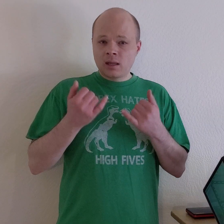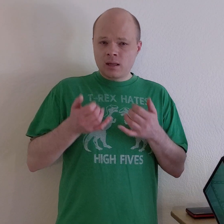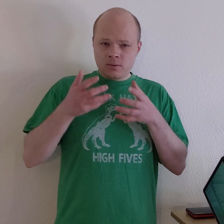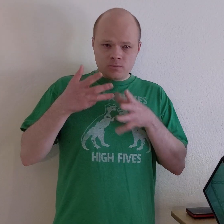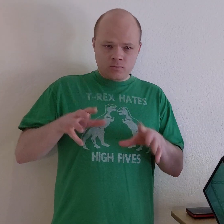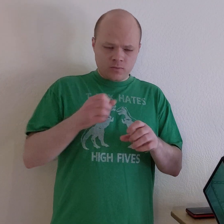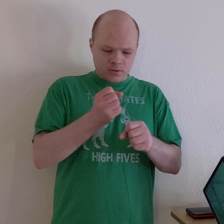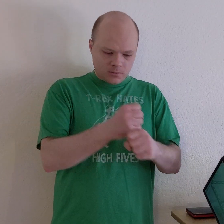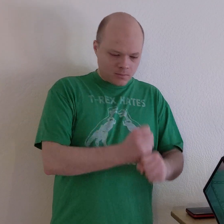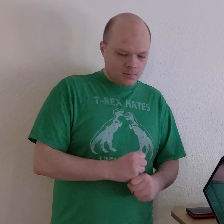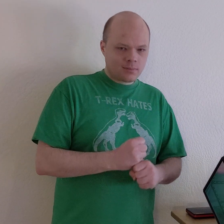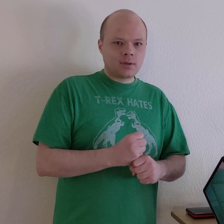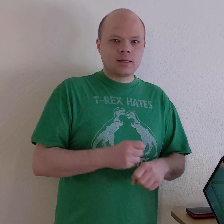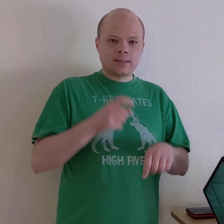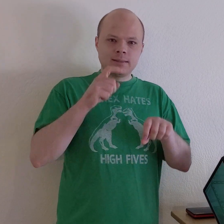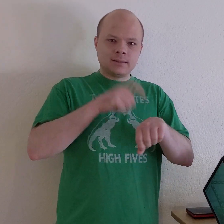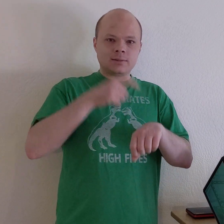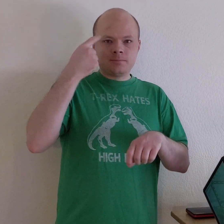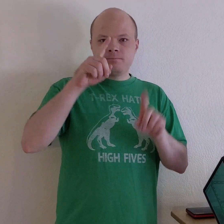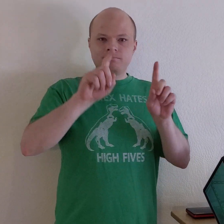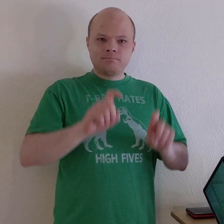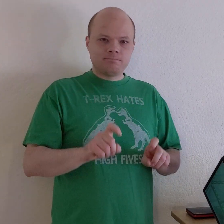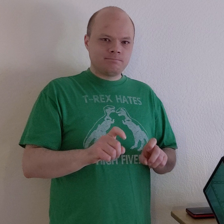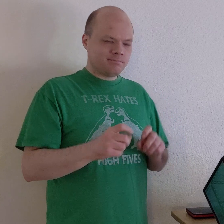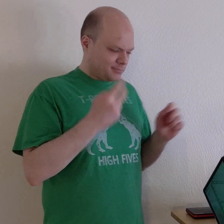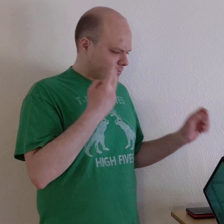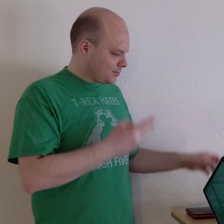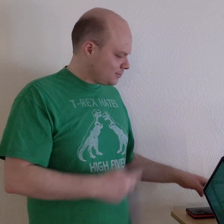Now that it's all together, the last thing to do is to test it. Let's check it out.